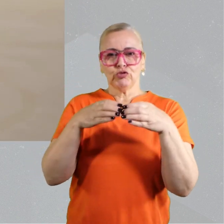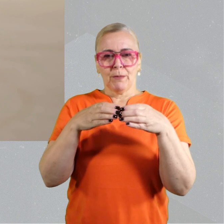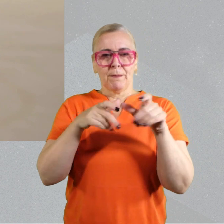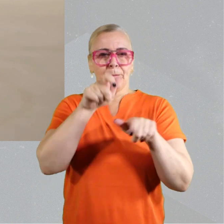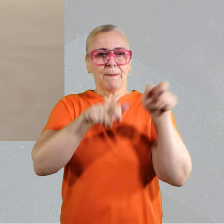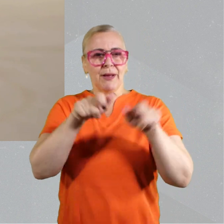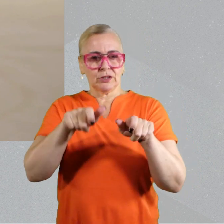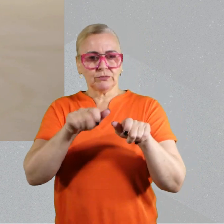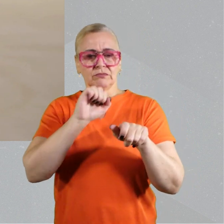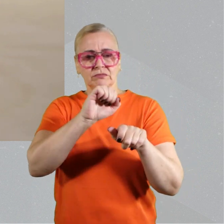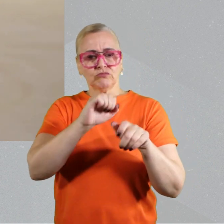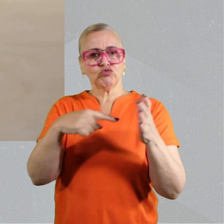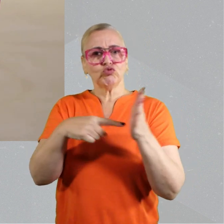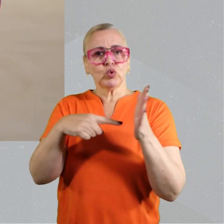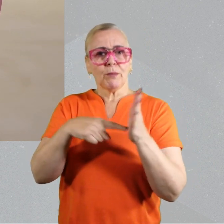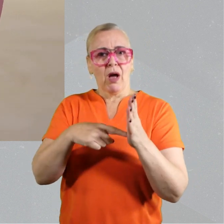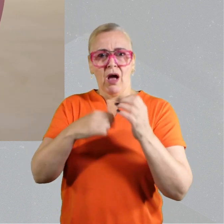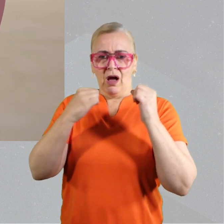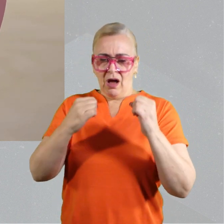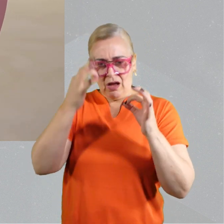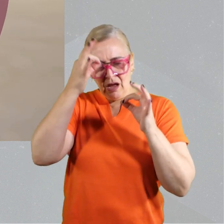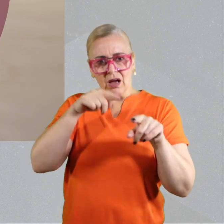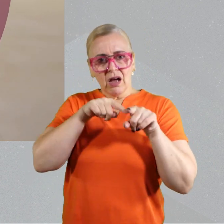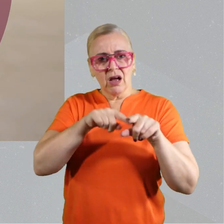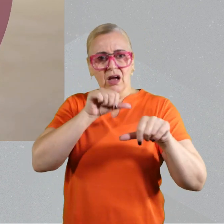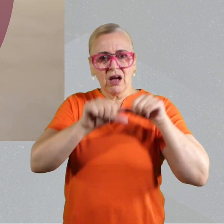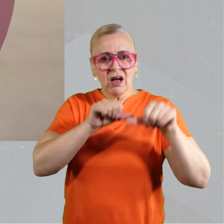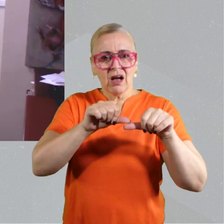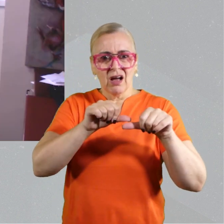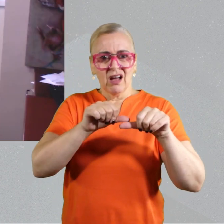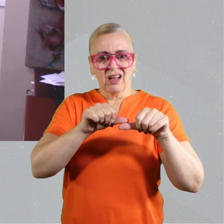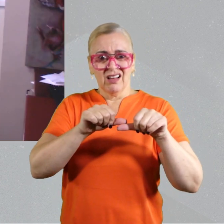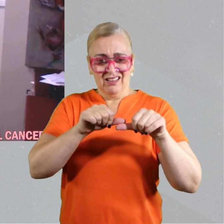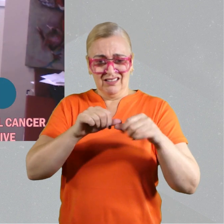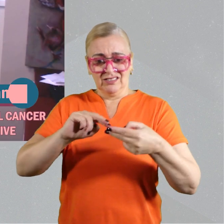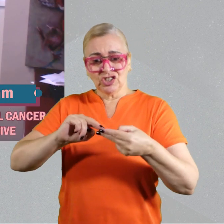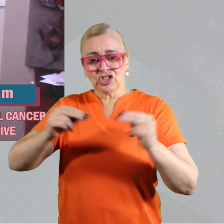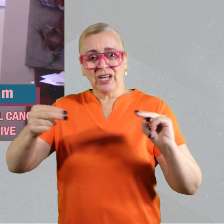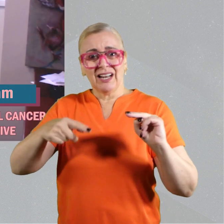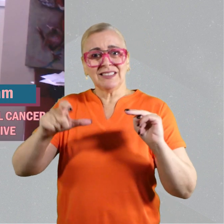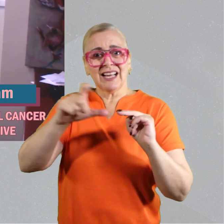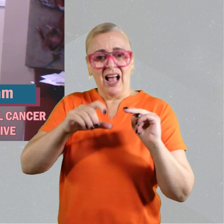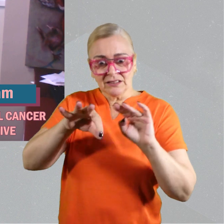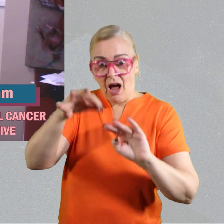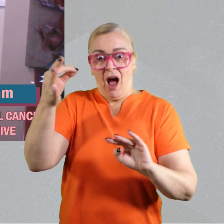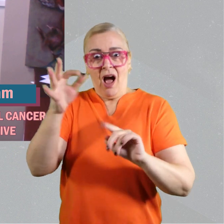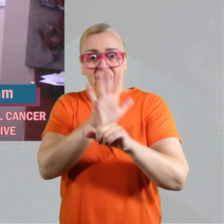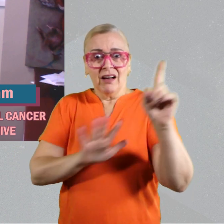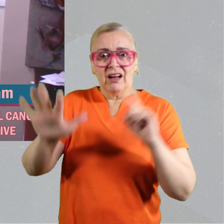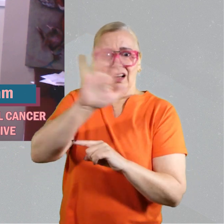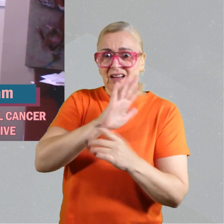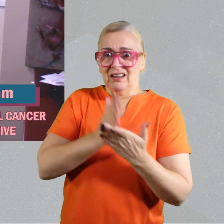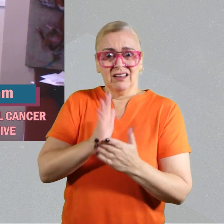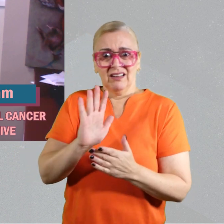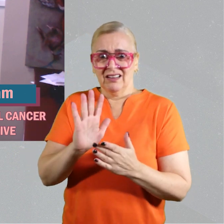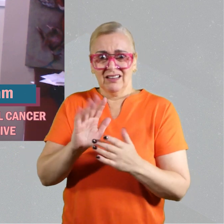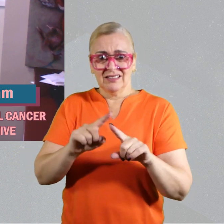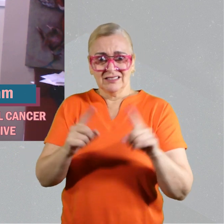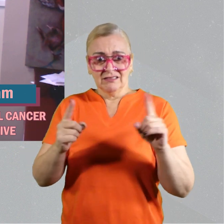We, and by we I mean medical establishment in high-income countries, have traditionally assumed that we understood